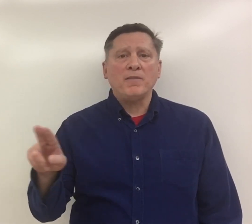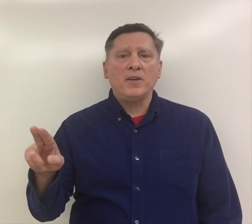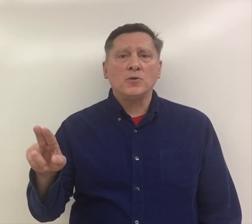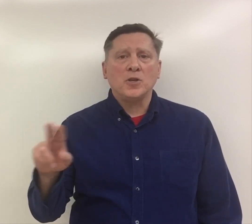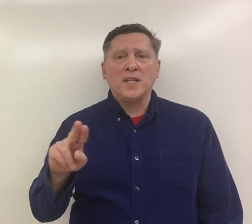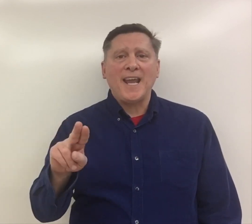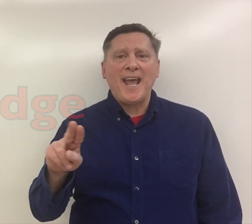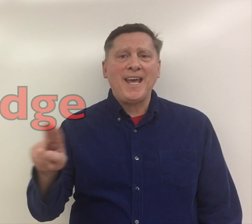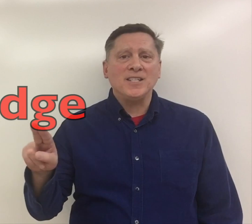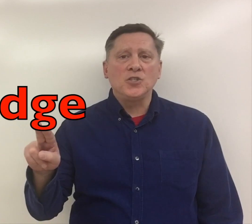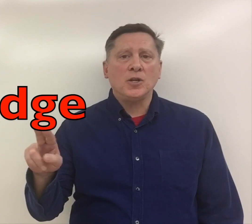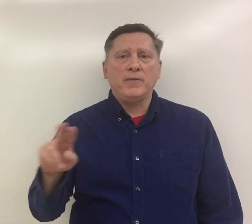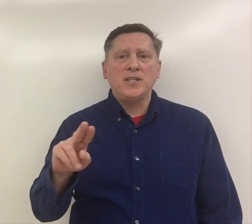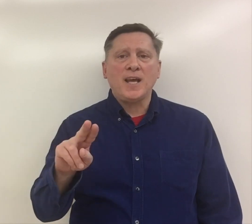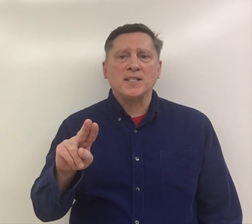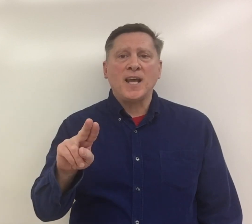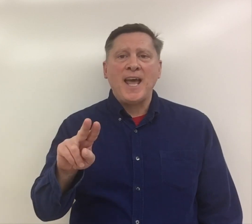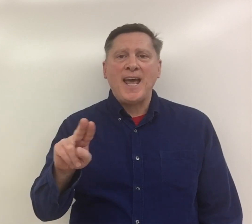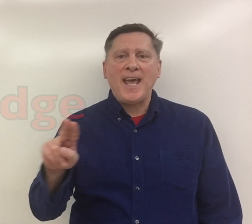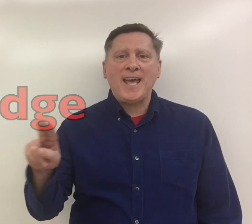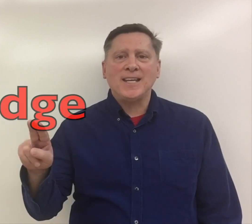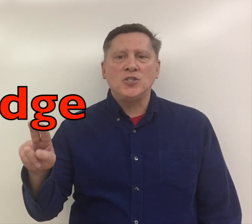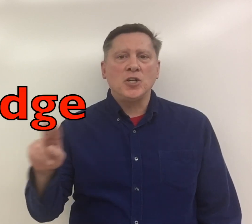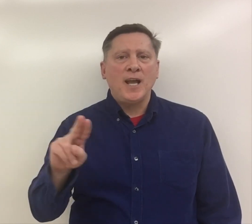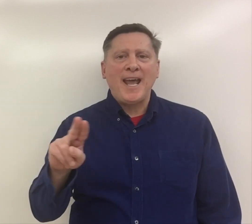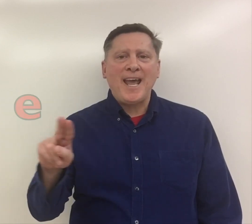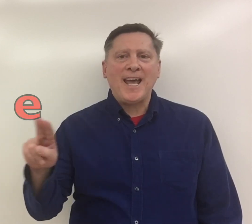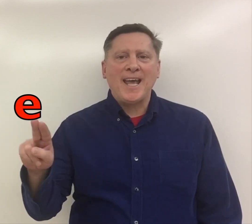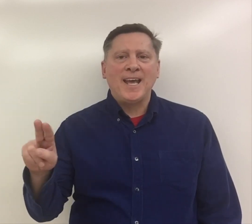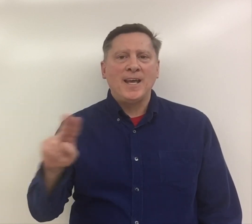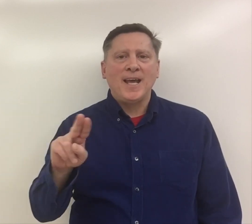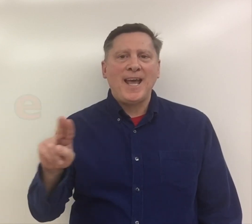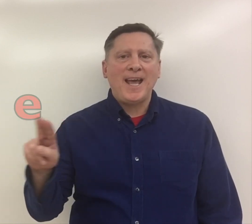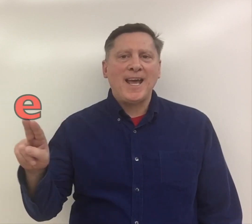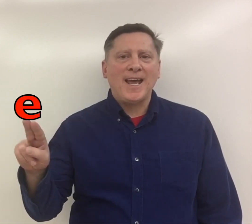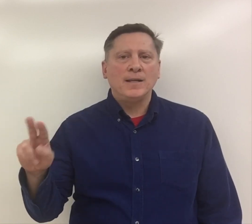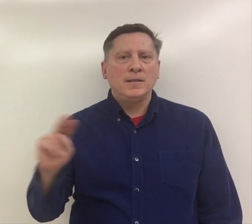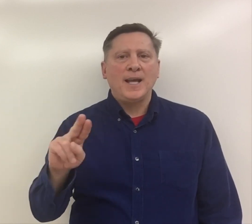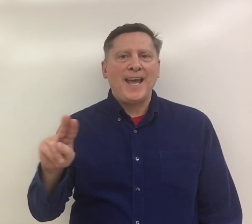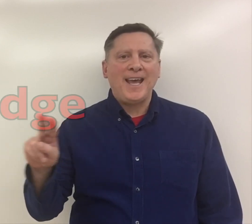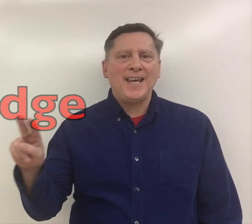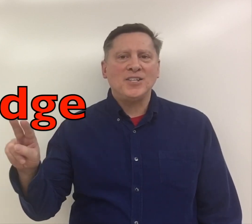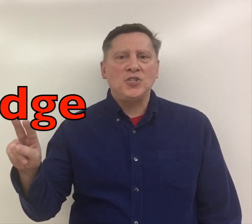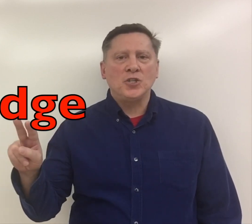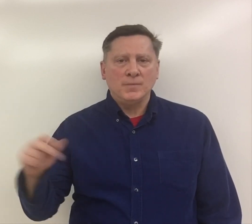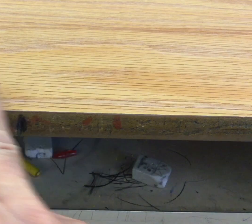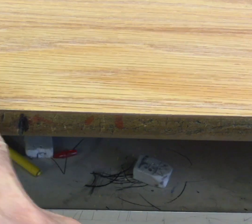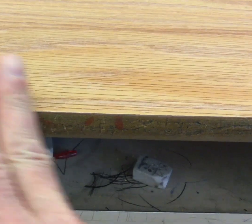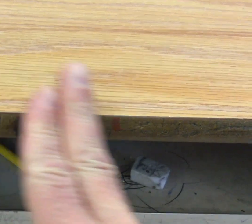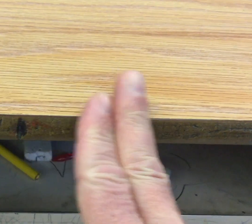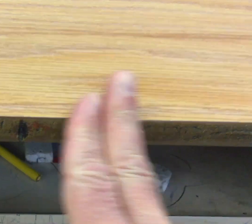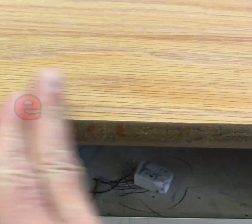fingers on the edge of a desk. Edge, eh, eh, edge. Eh,